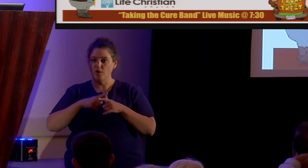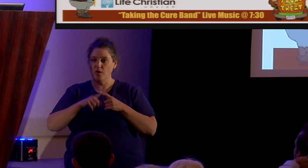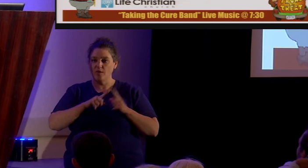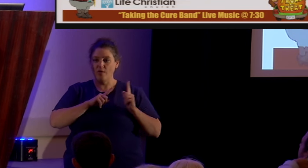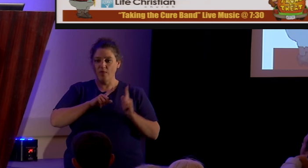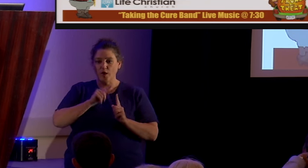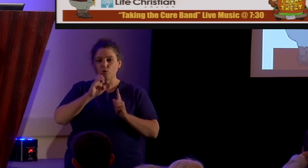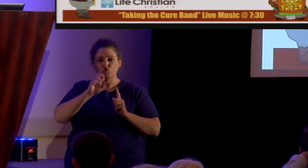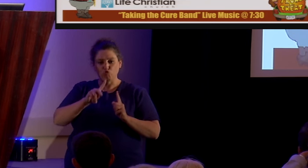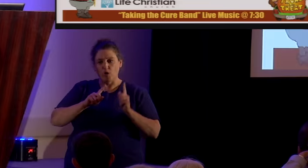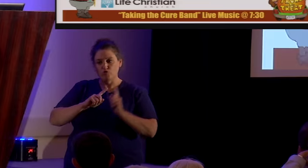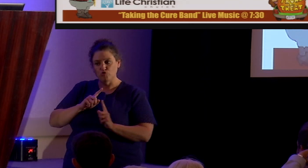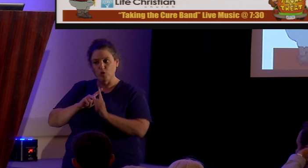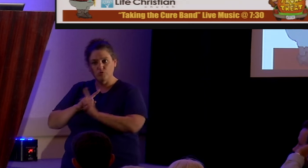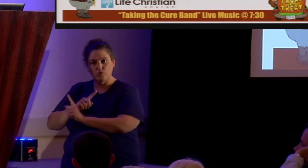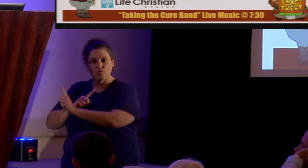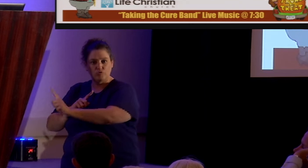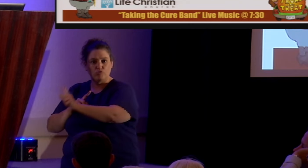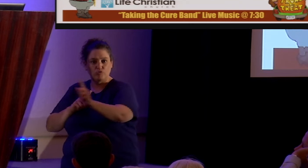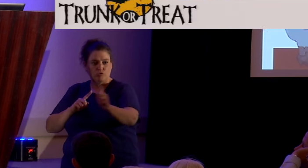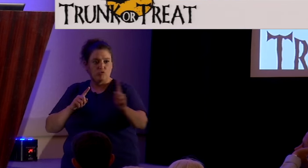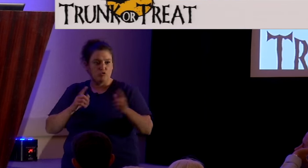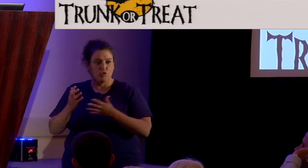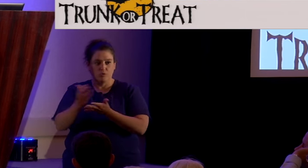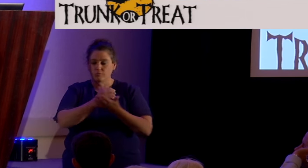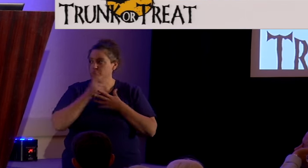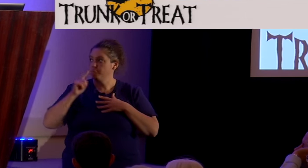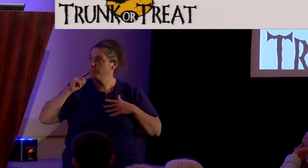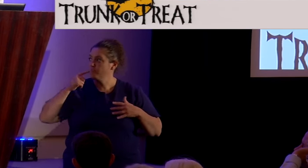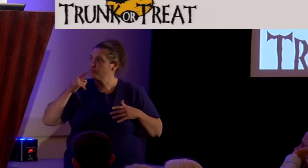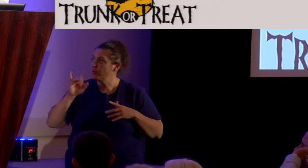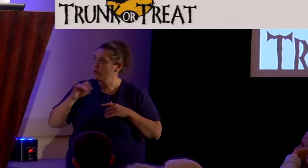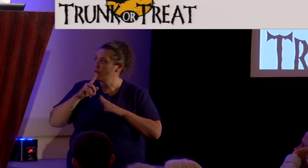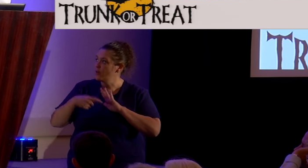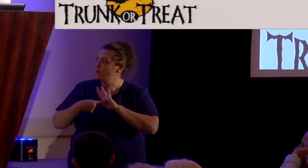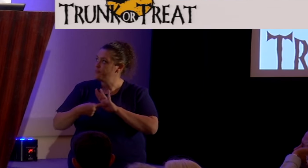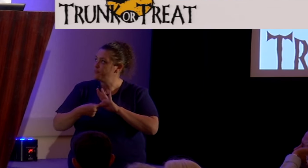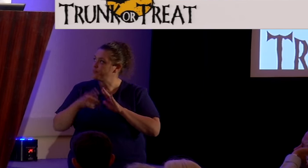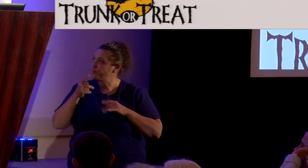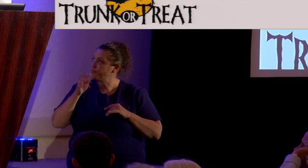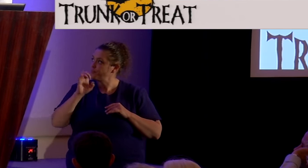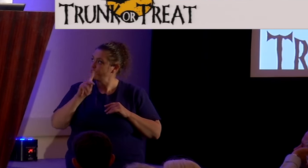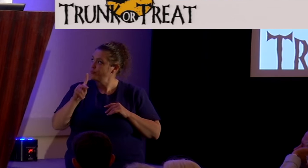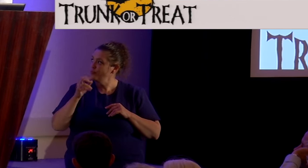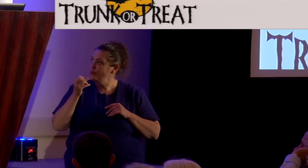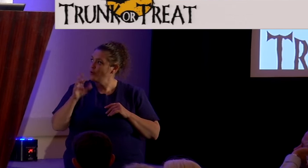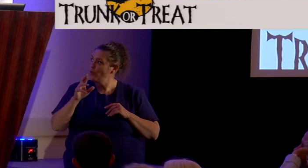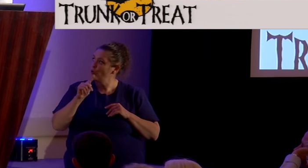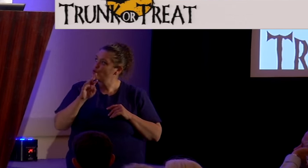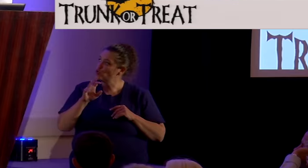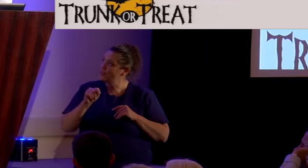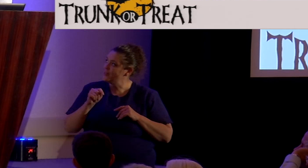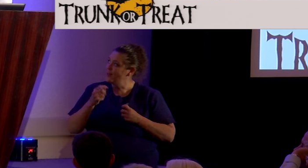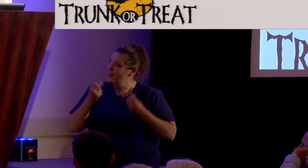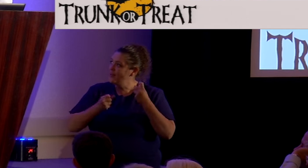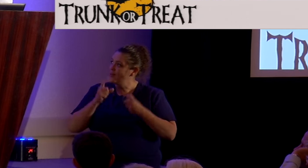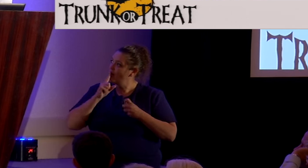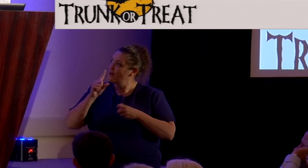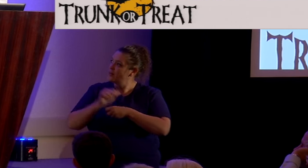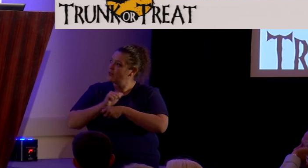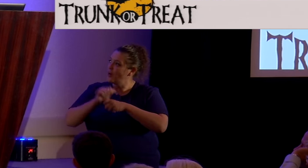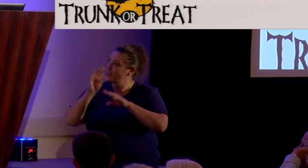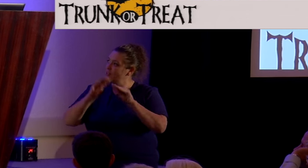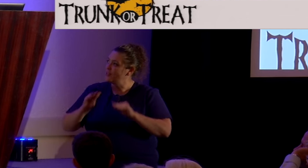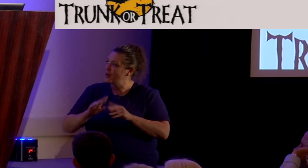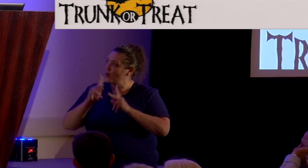trunk to trunk to trunk to trunk and fill their baskets. Here's an example of some trunk or treat stuff. The cars are actually decorated and